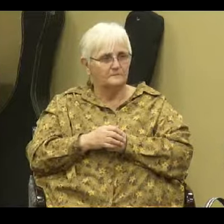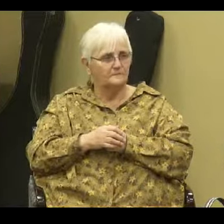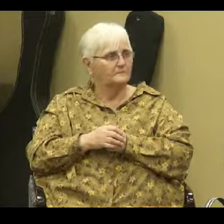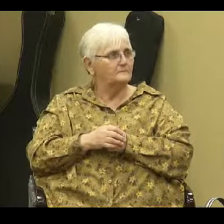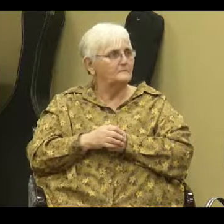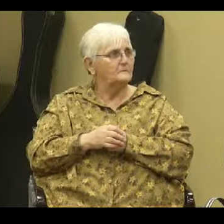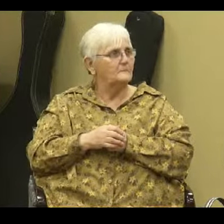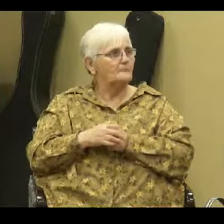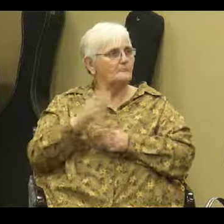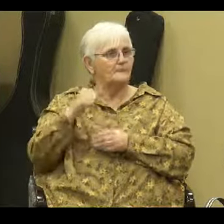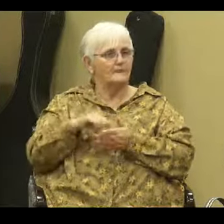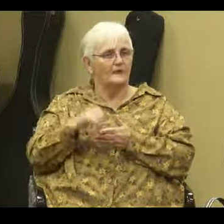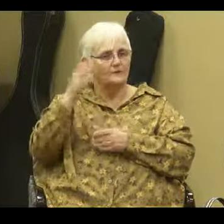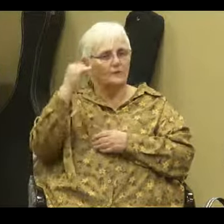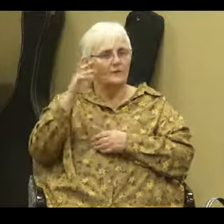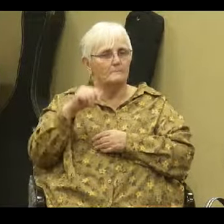that's why there must be conversion